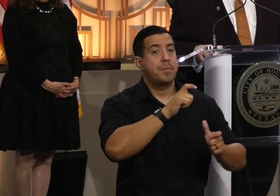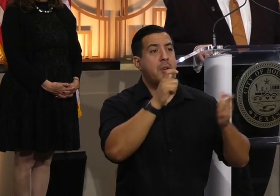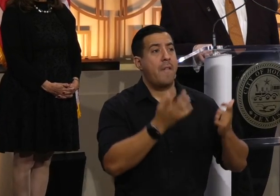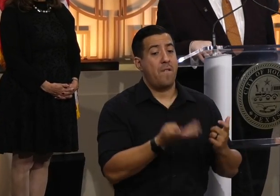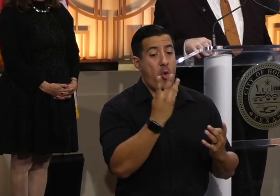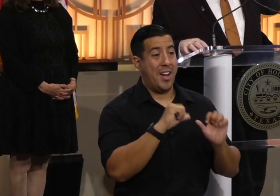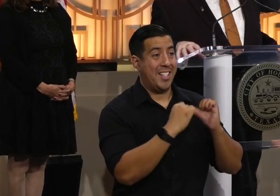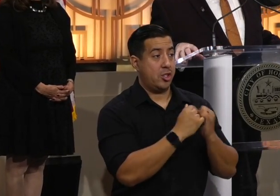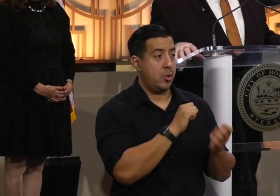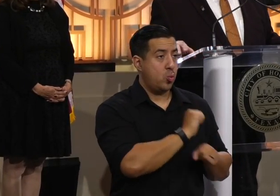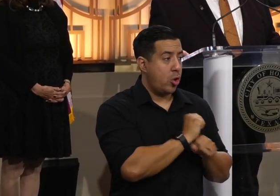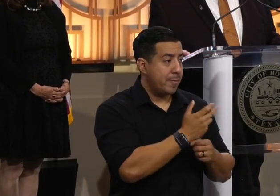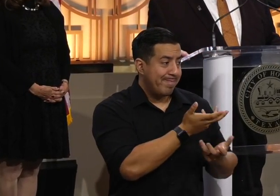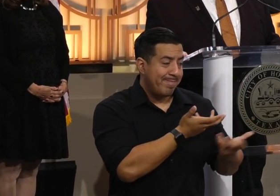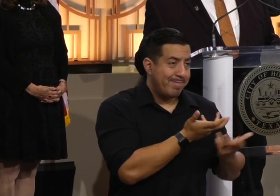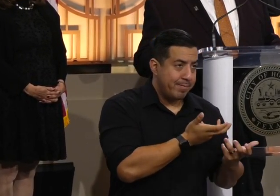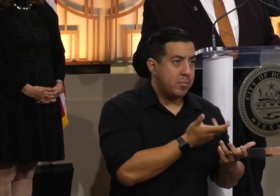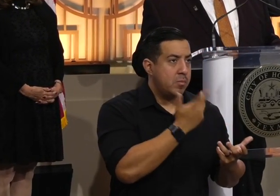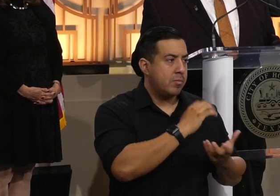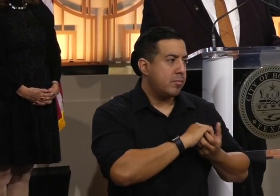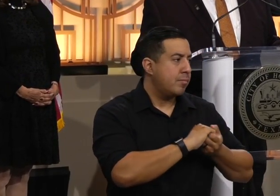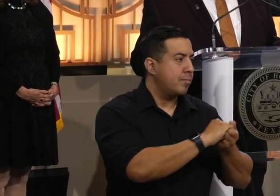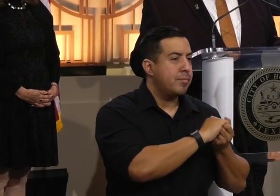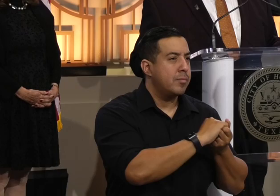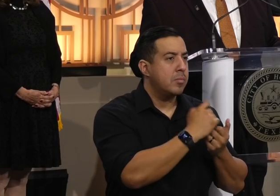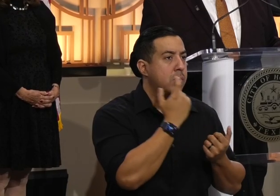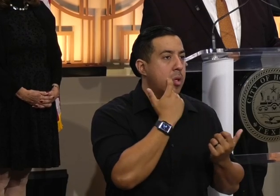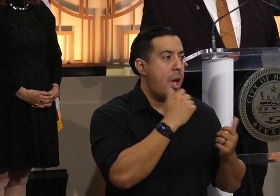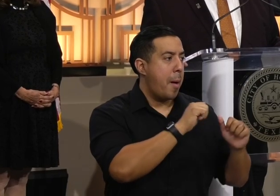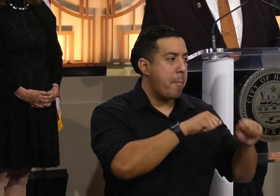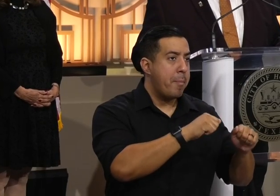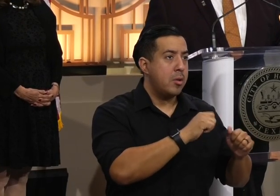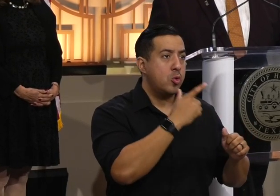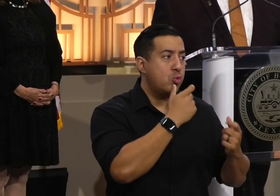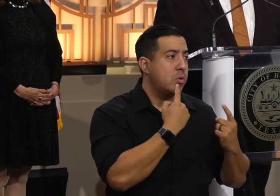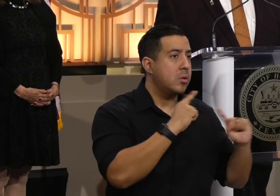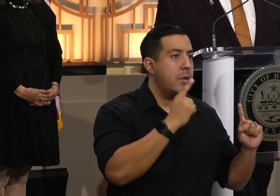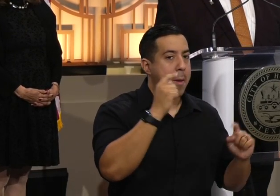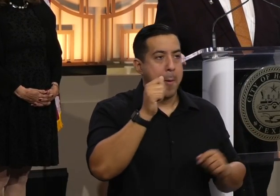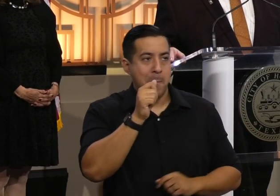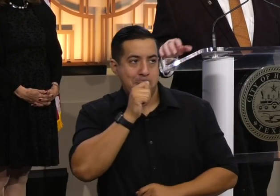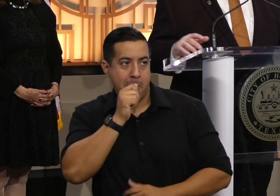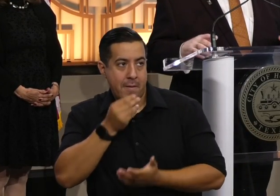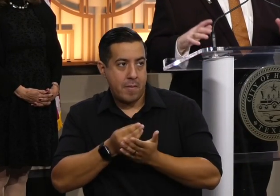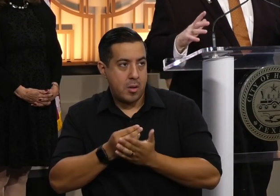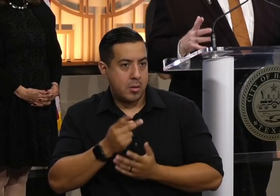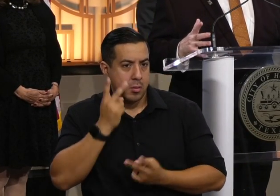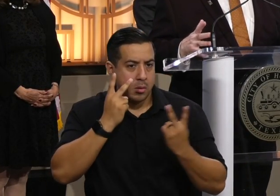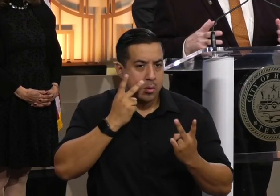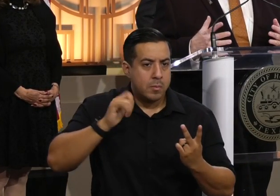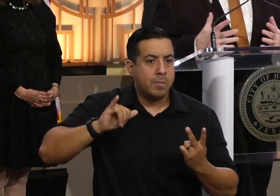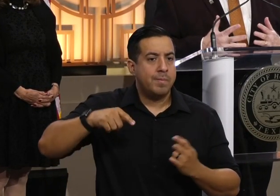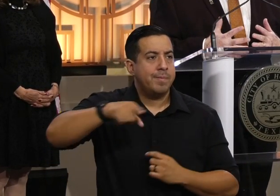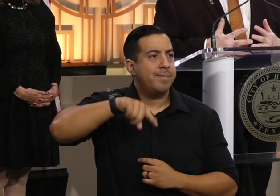that are working so closely together in a collaboration that was made possible by private funders who saw the need to